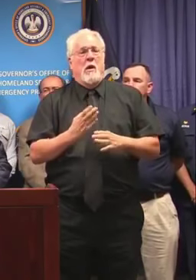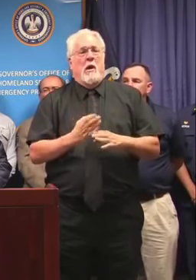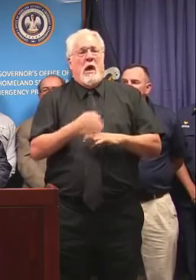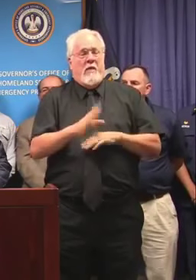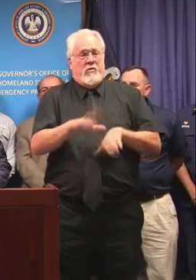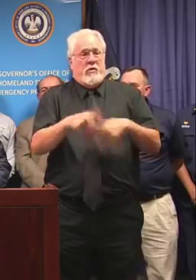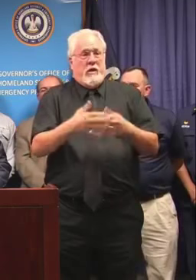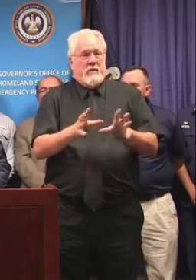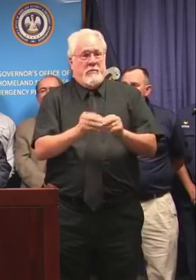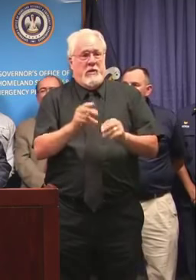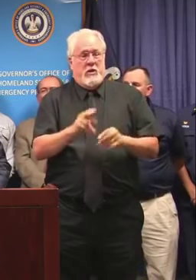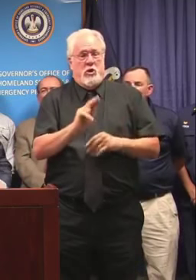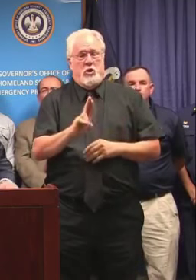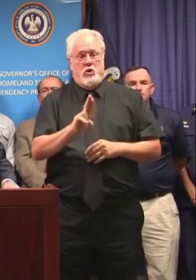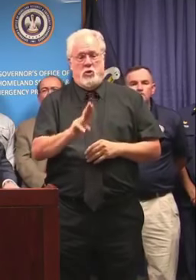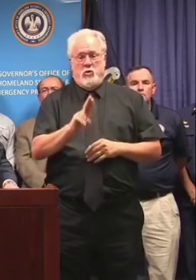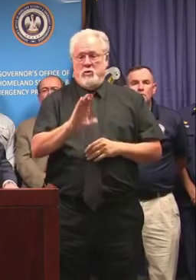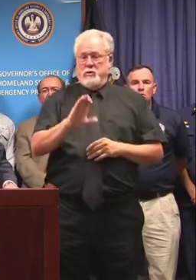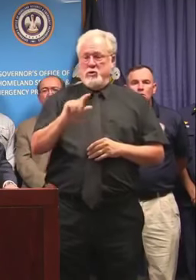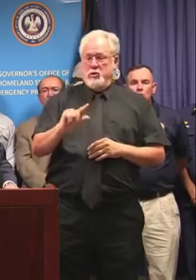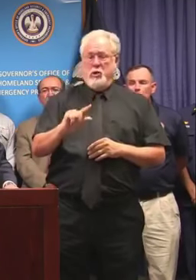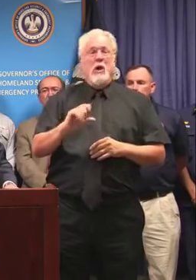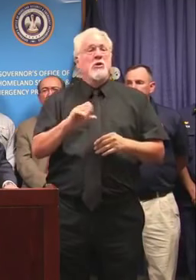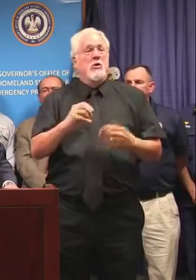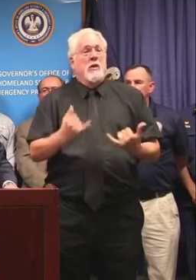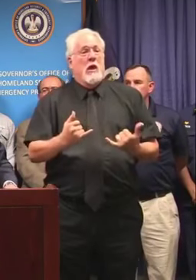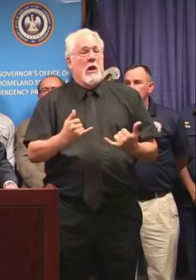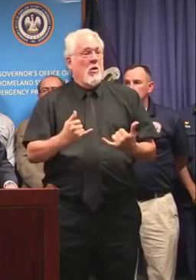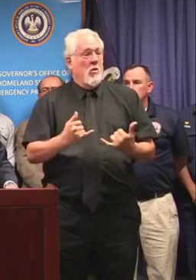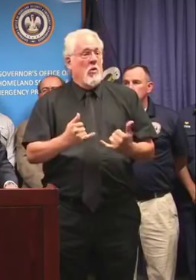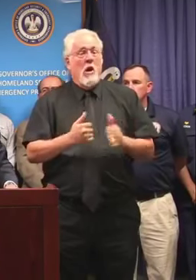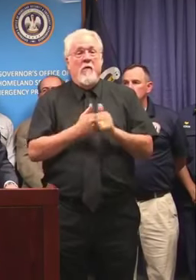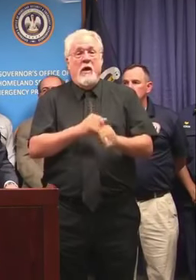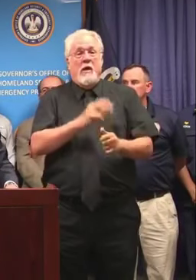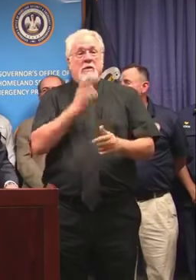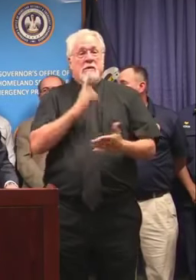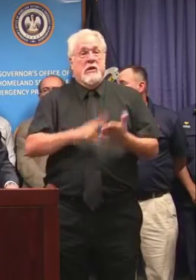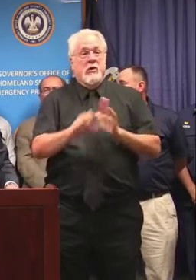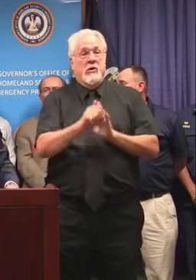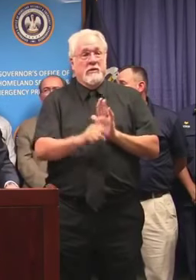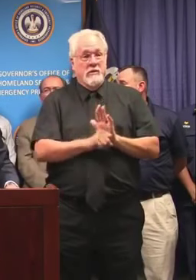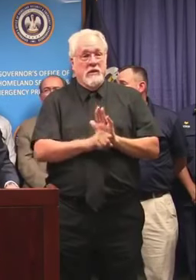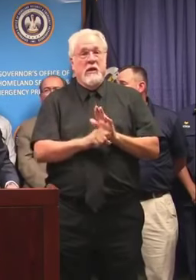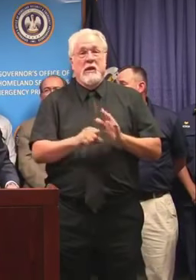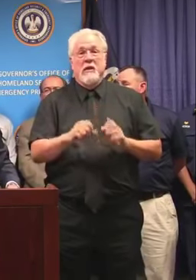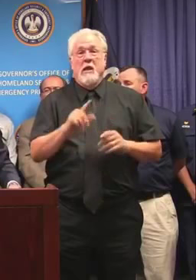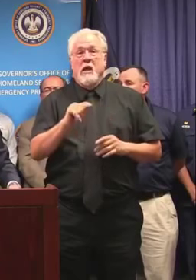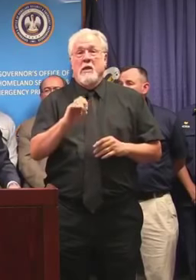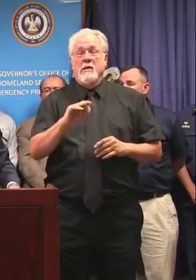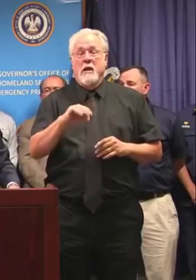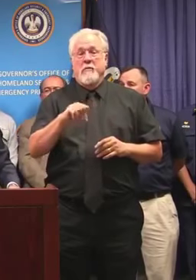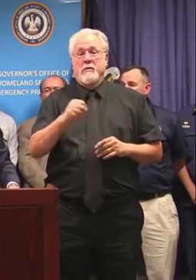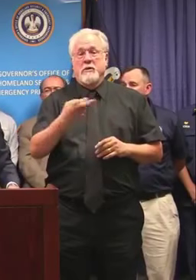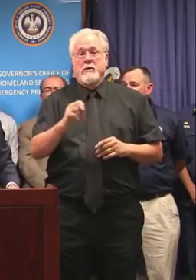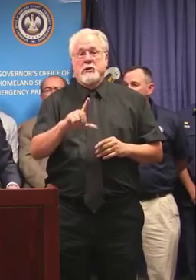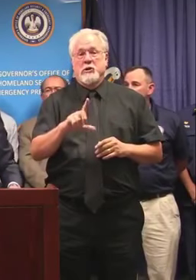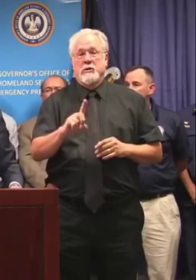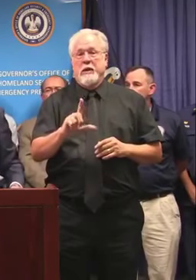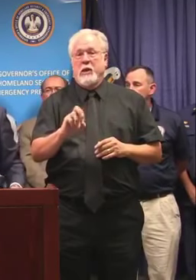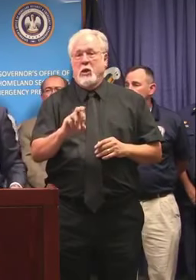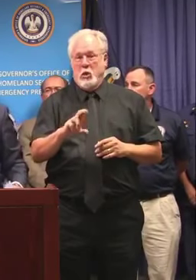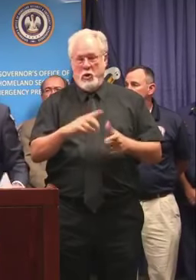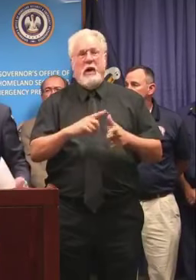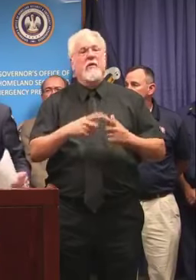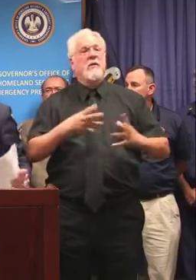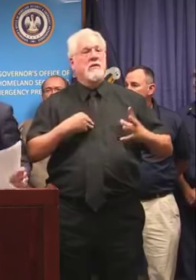meeting of the Unified Command Group. So at this time, I'm going to be followed by Secretary of State Tom Shedler, and after that, we will